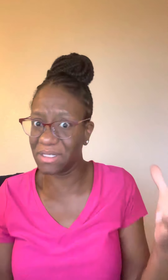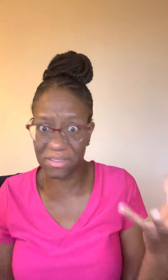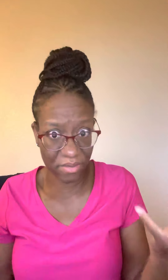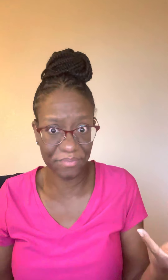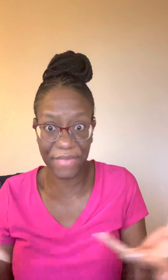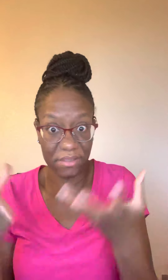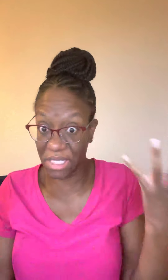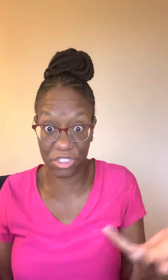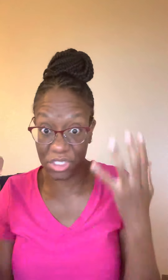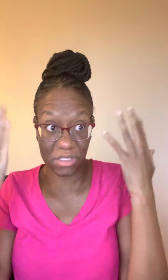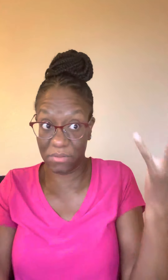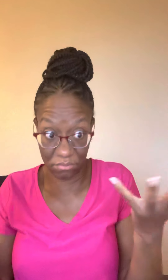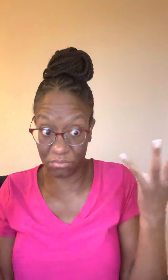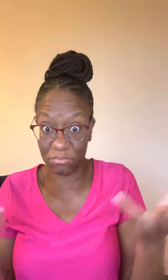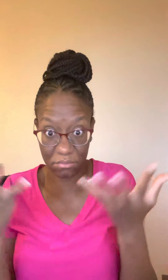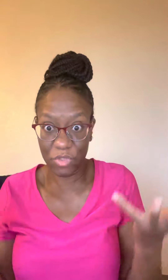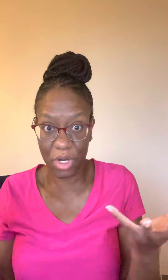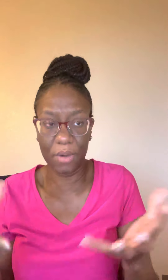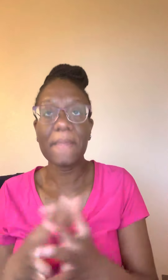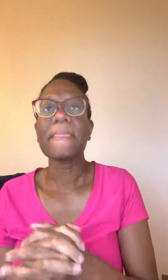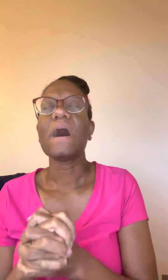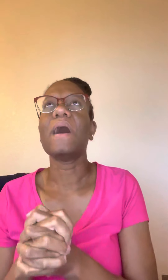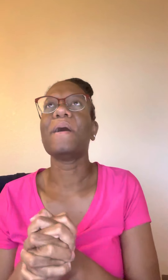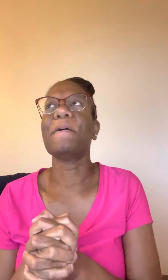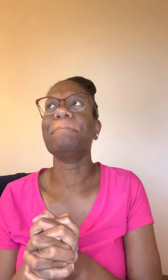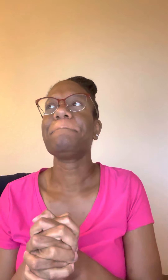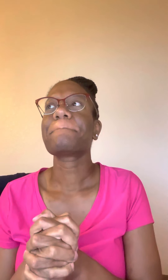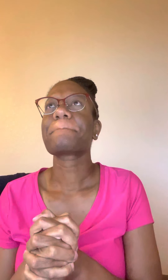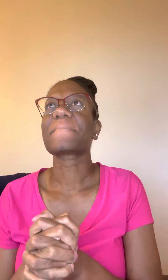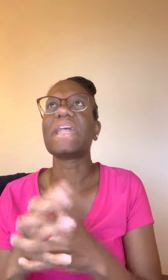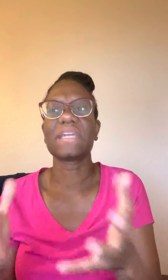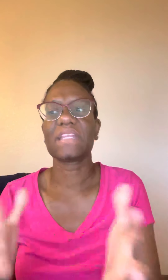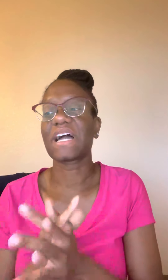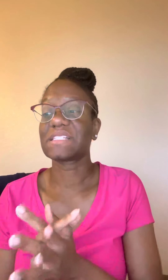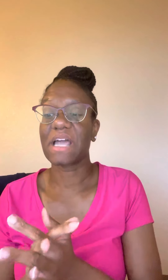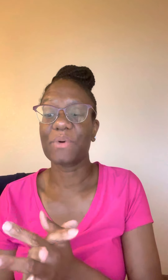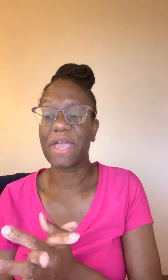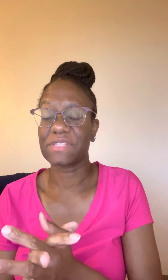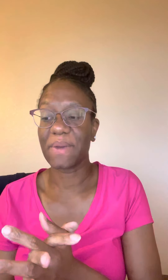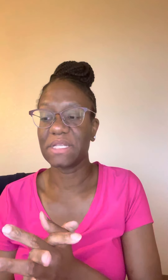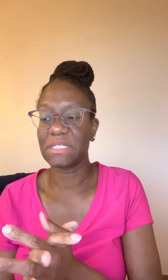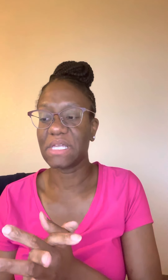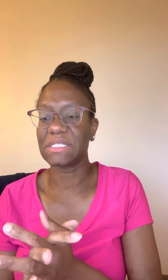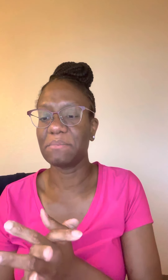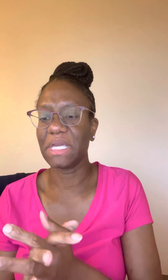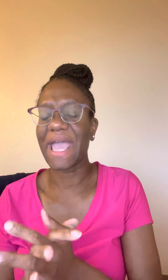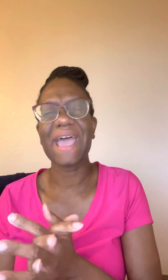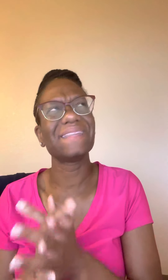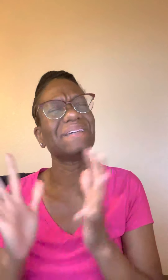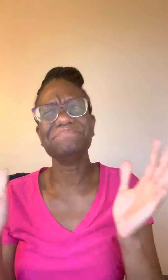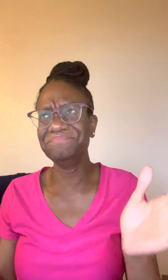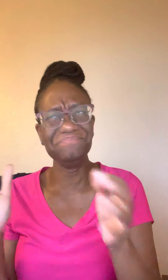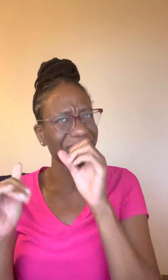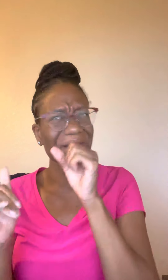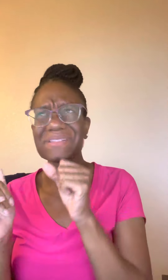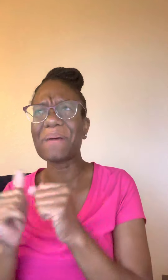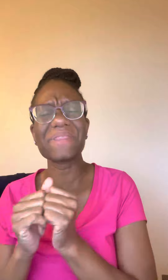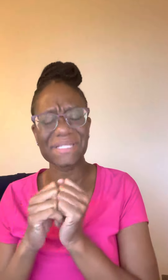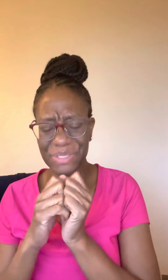that that's just, you know, um, and again, like I say, would hate somebody did that to me. And then on top of that too,